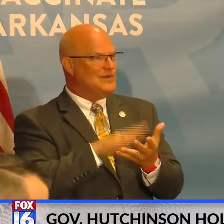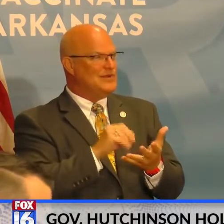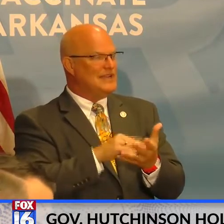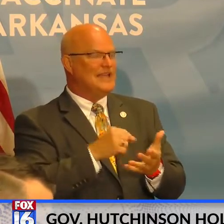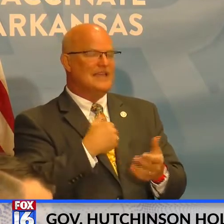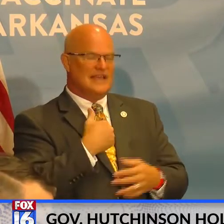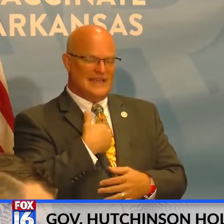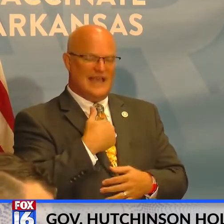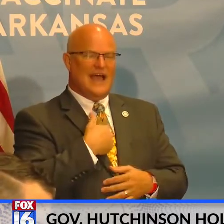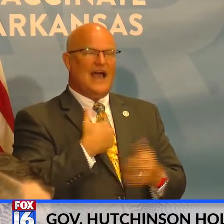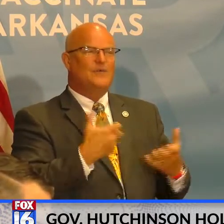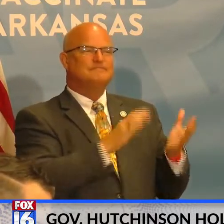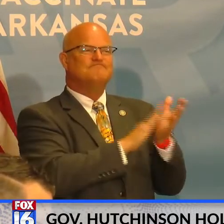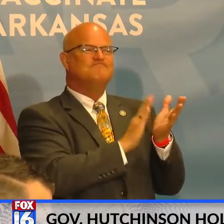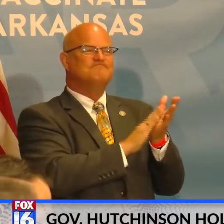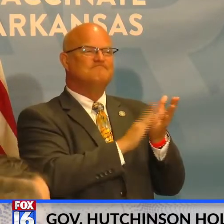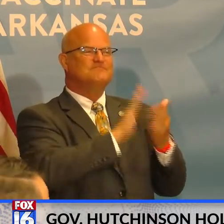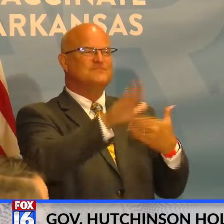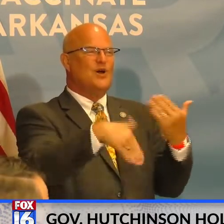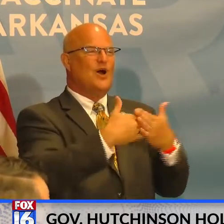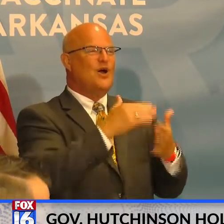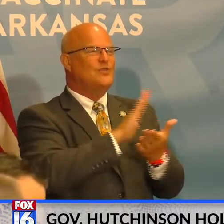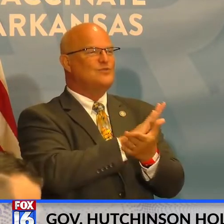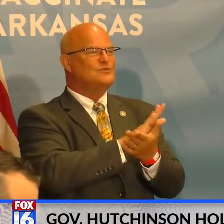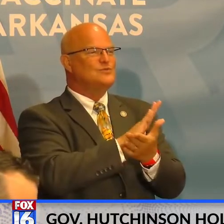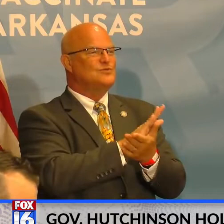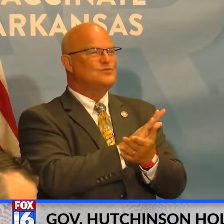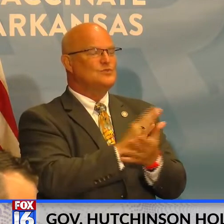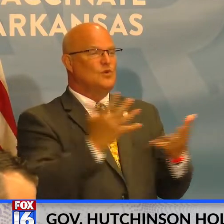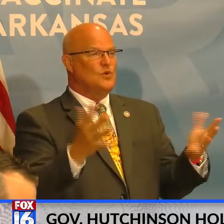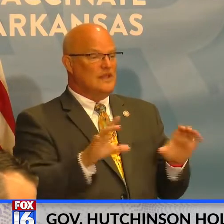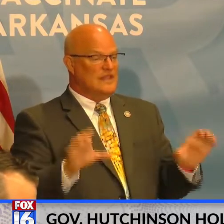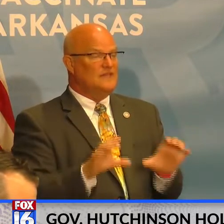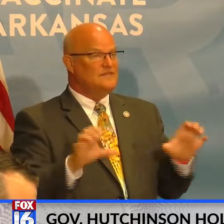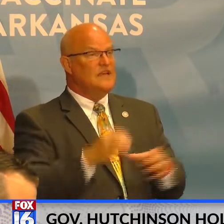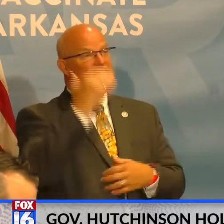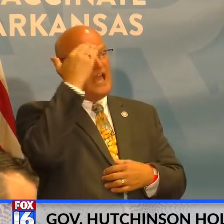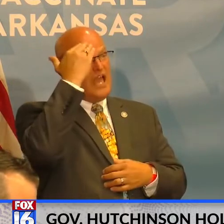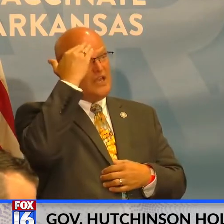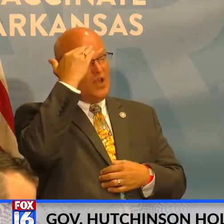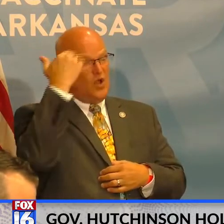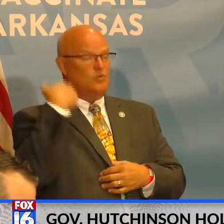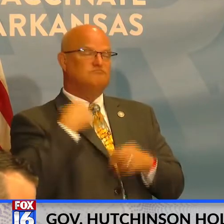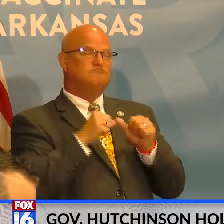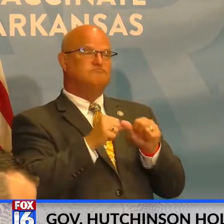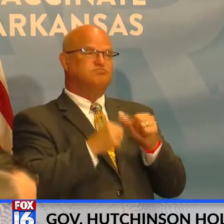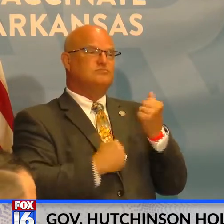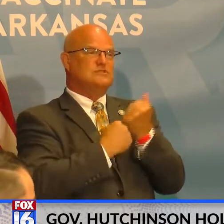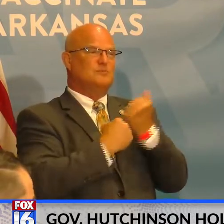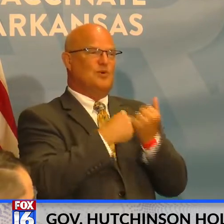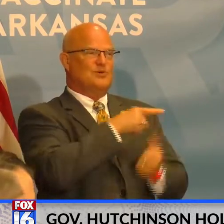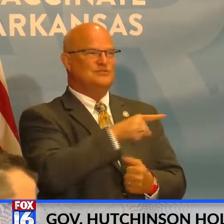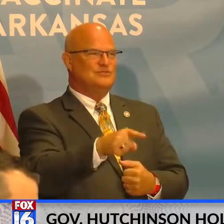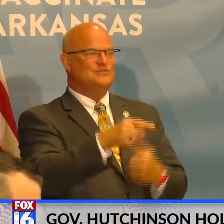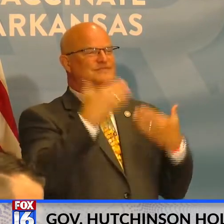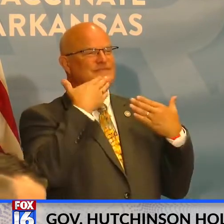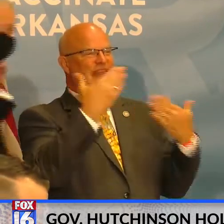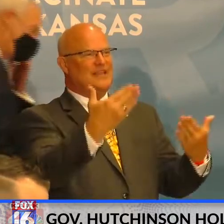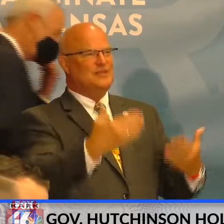I just want to commend all of our schools for the efforts that they've made and know that we'll be here to continue to support you. Thank you.